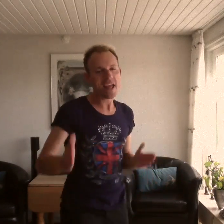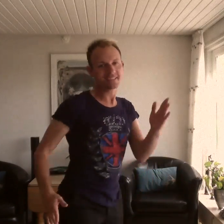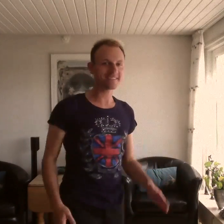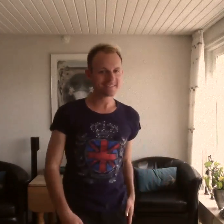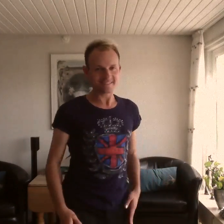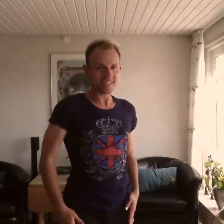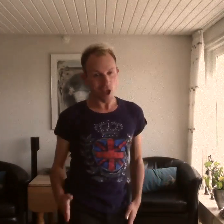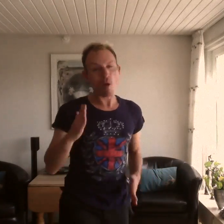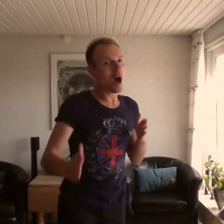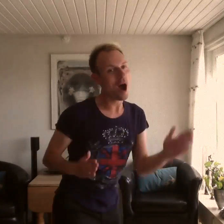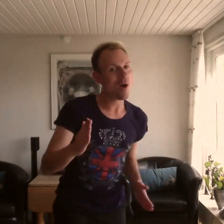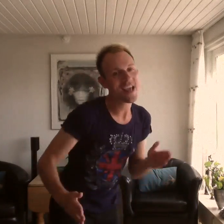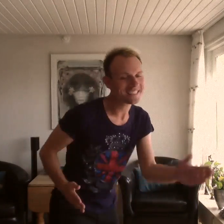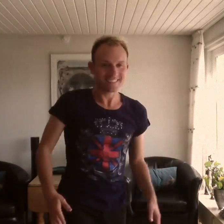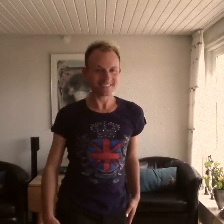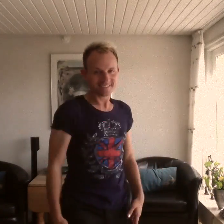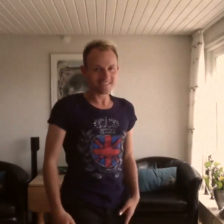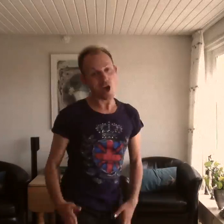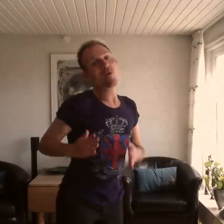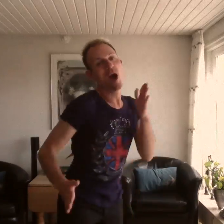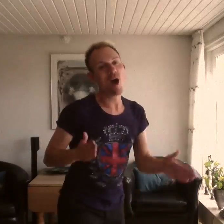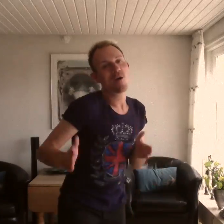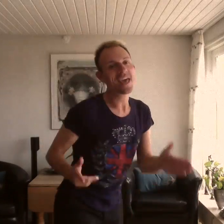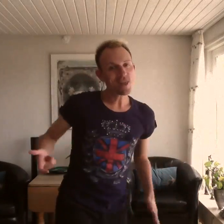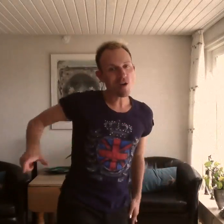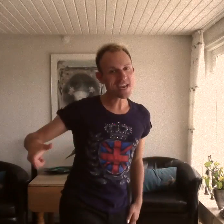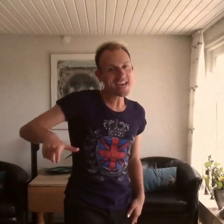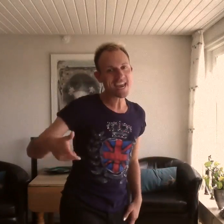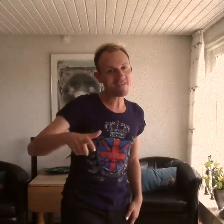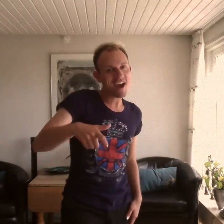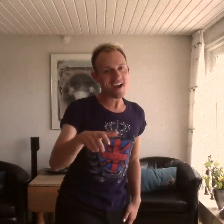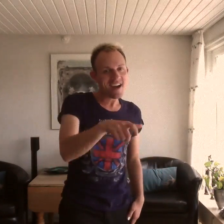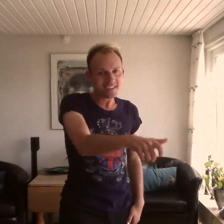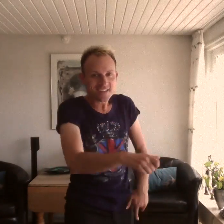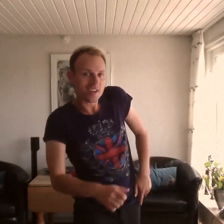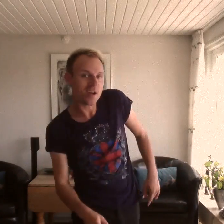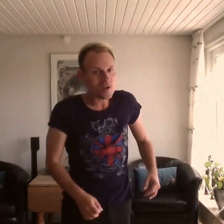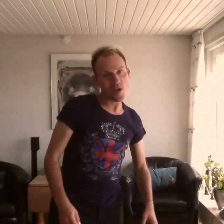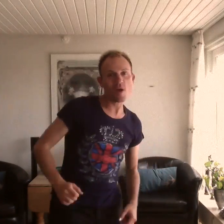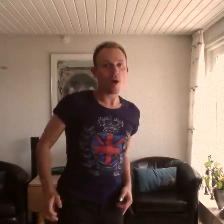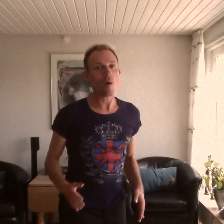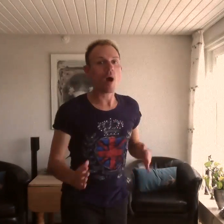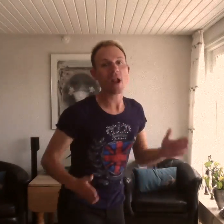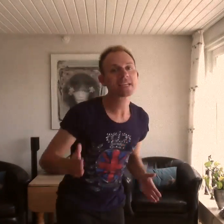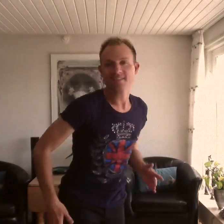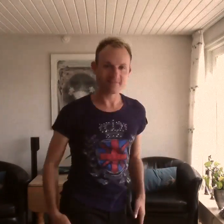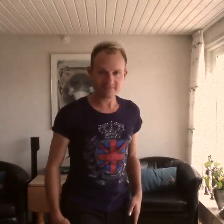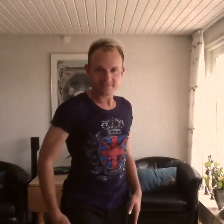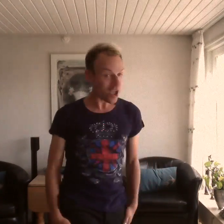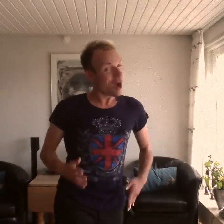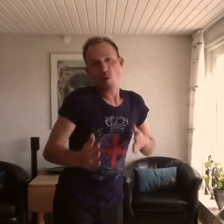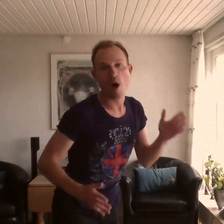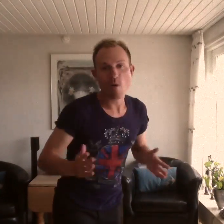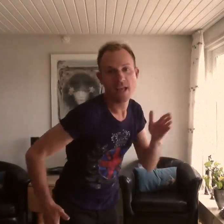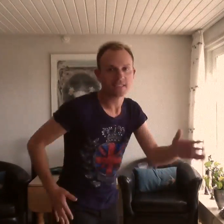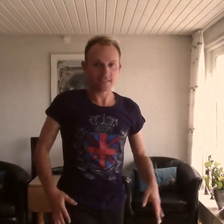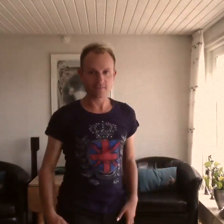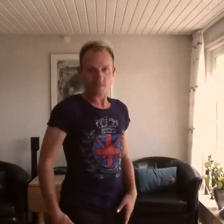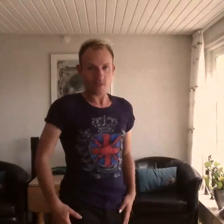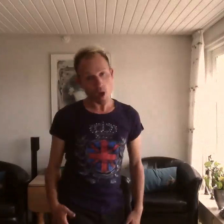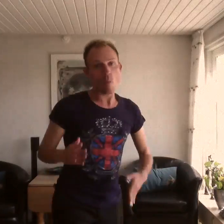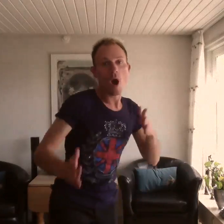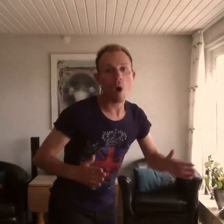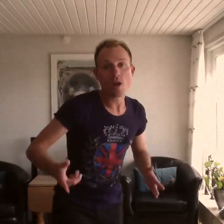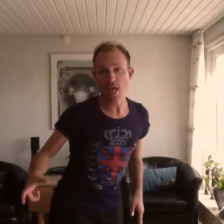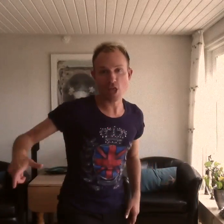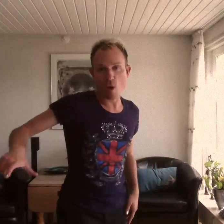the